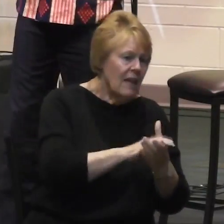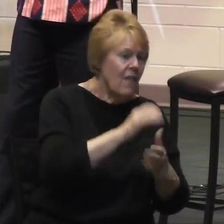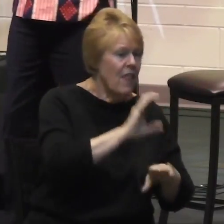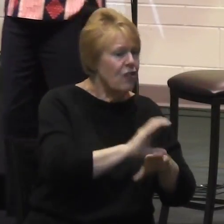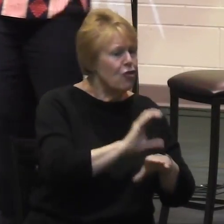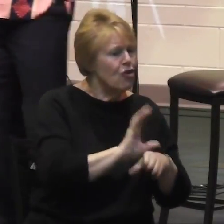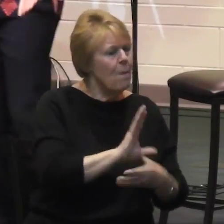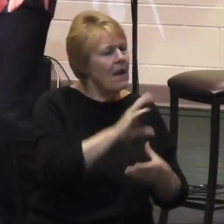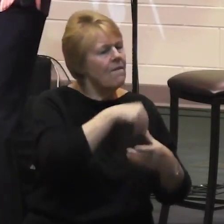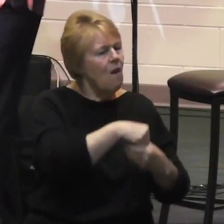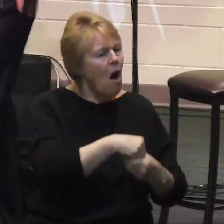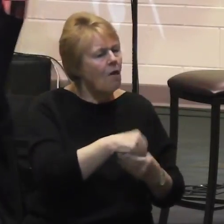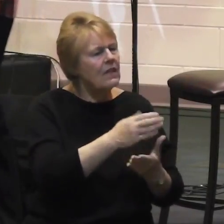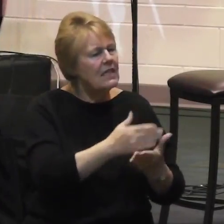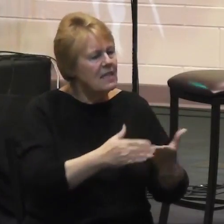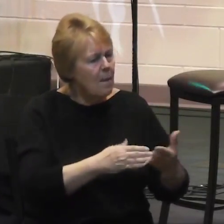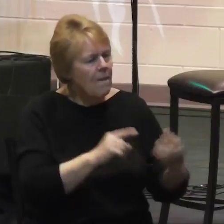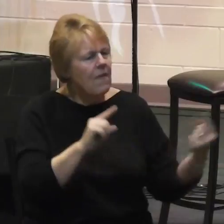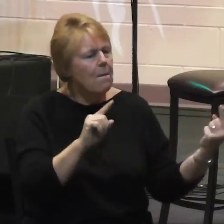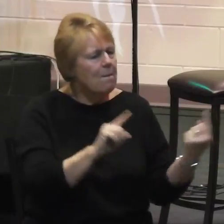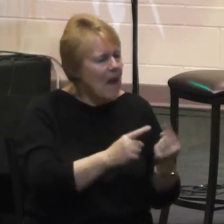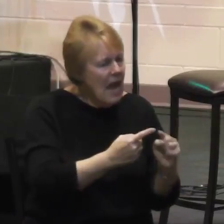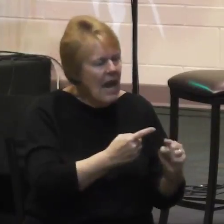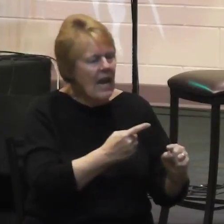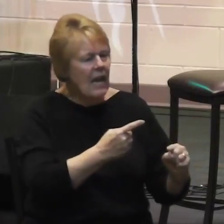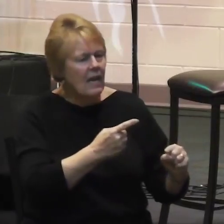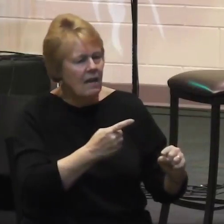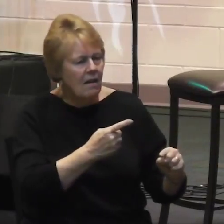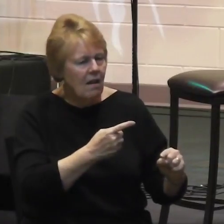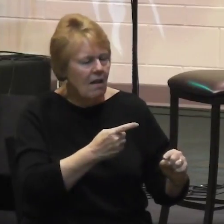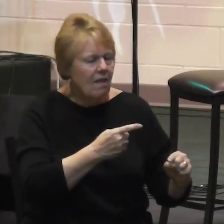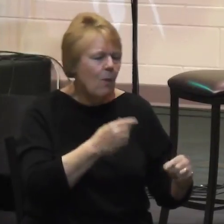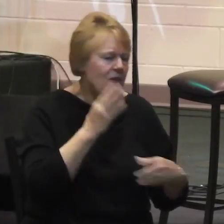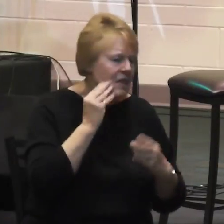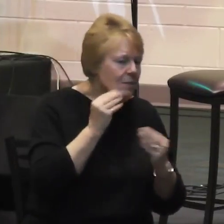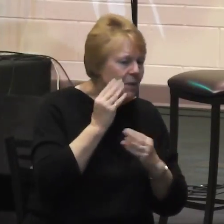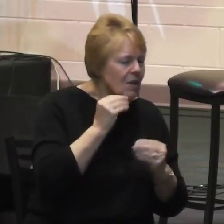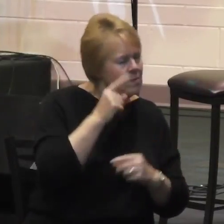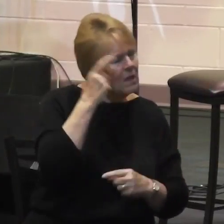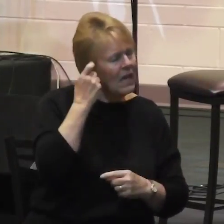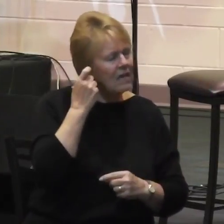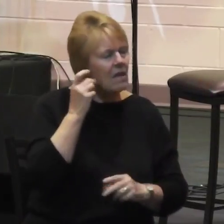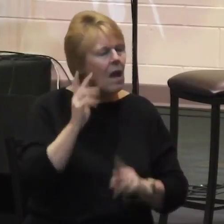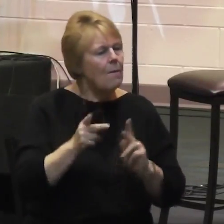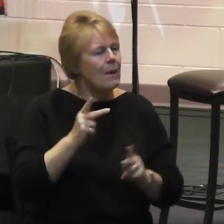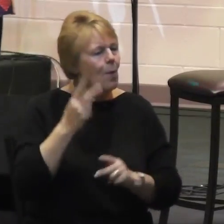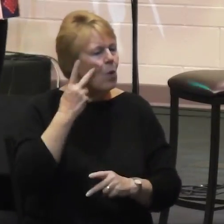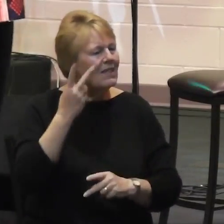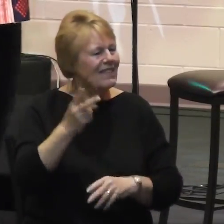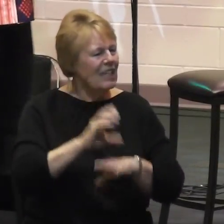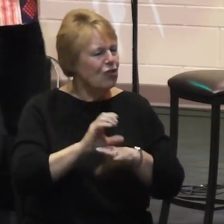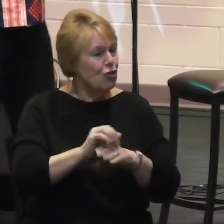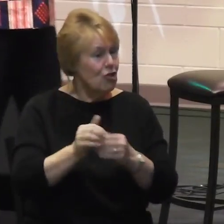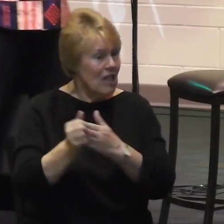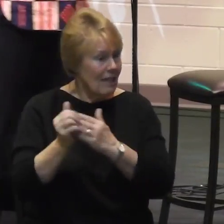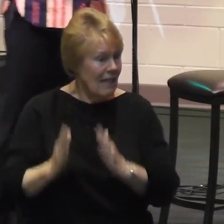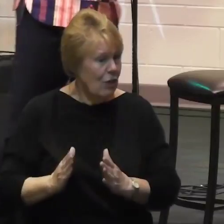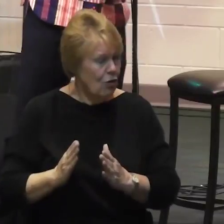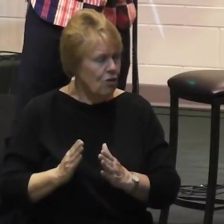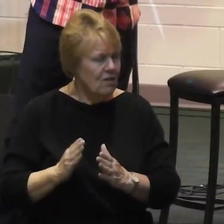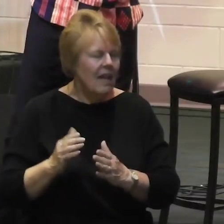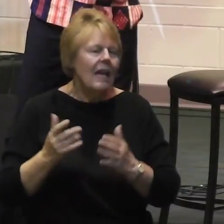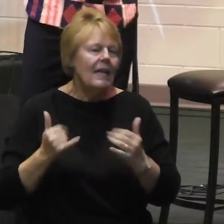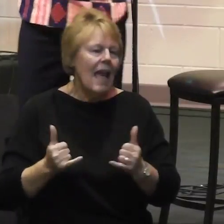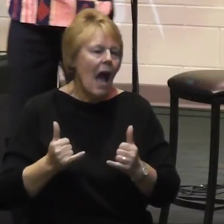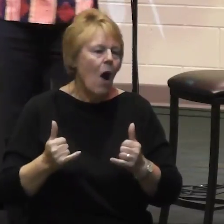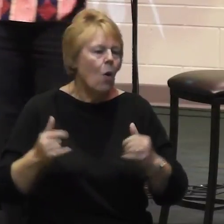experienced, it was important that people would see leaders, Church leaders, coming together asking for forgiveness